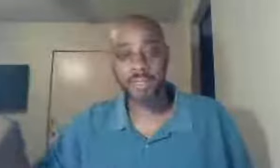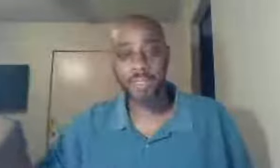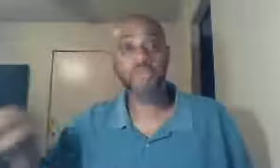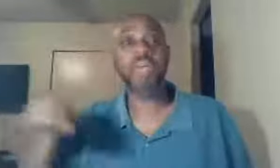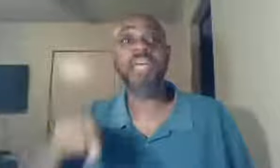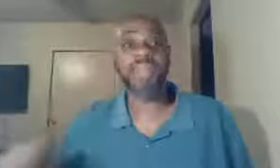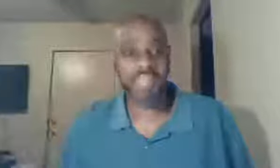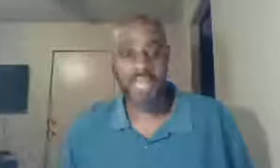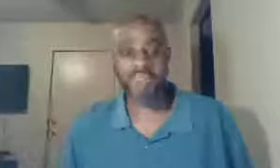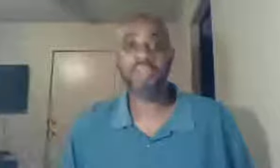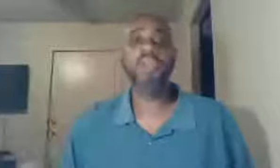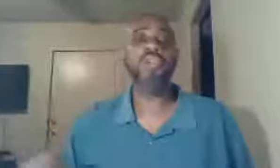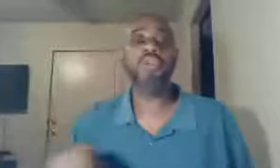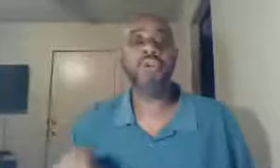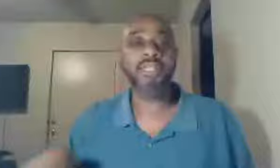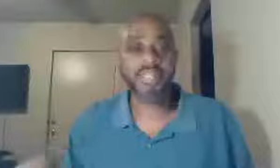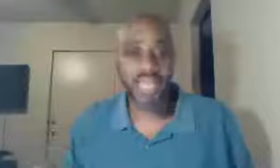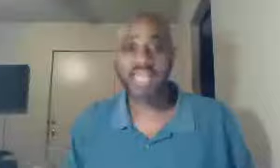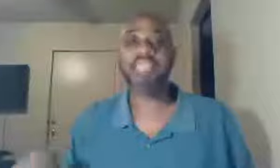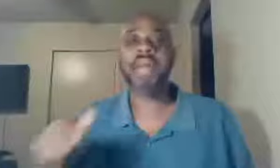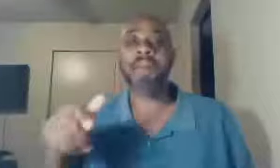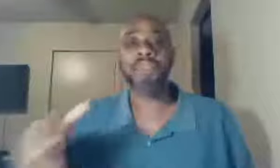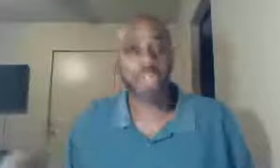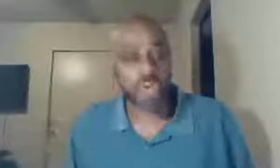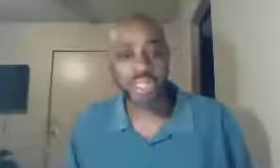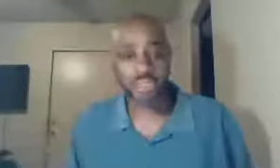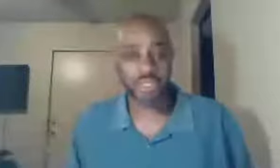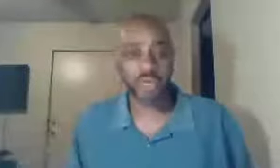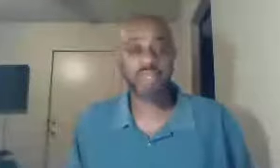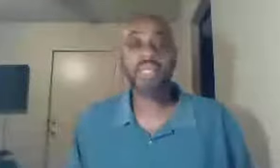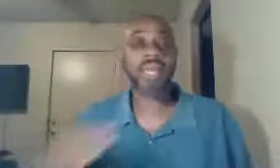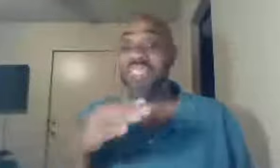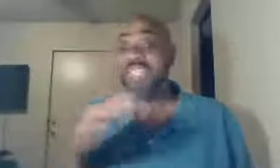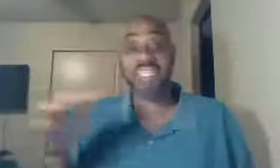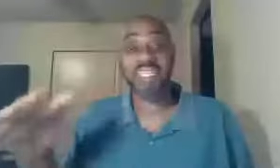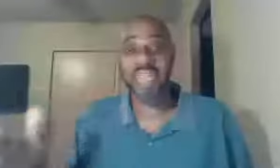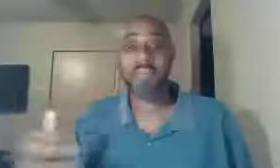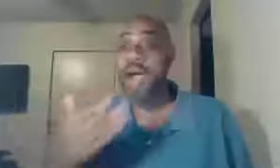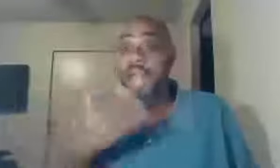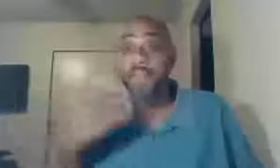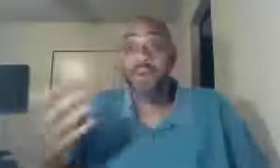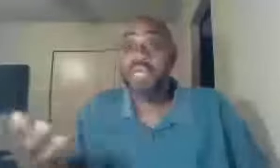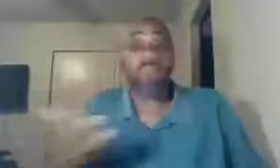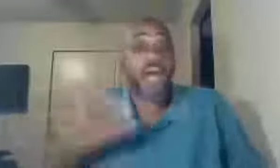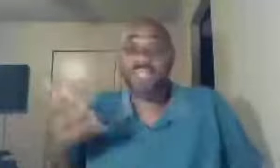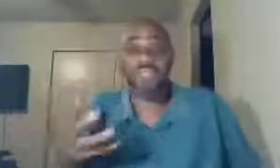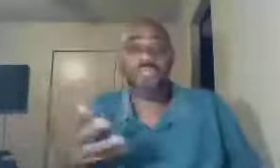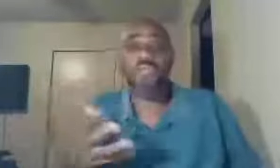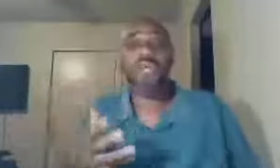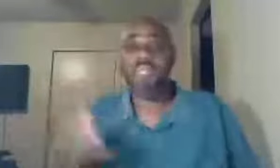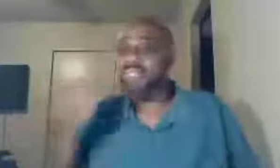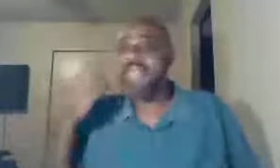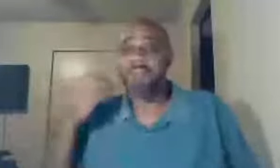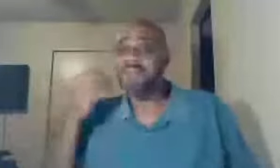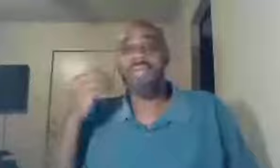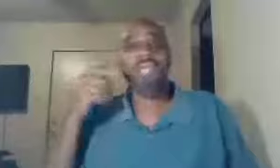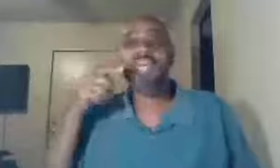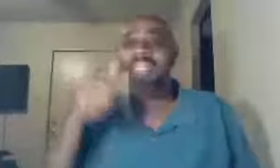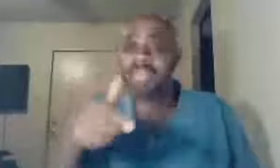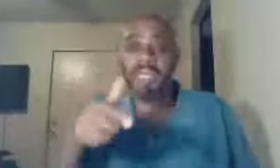you're living together, you're in sin, and stop excusing yourself, now that's just an example, and I'm only admonishing you, this is not me being condemning,